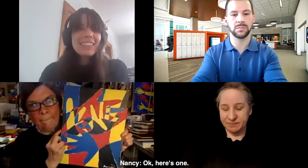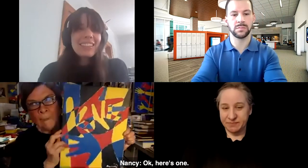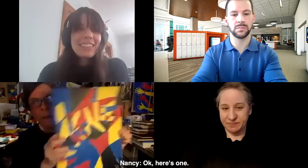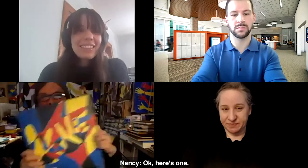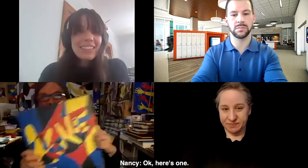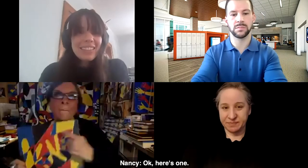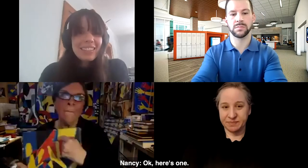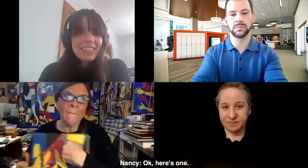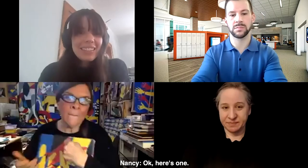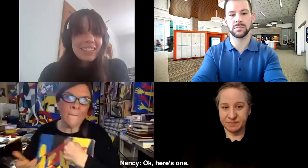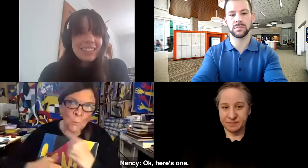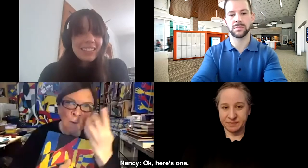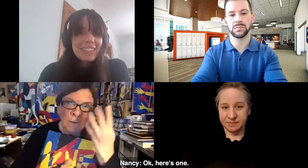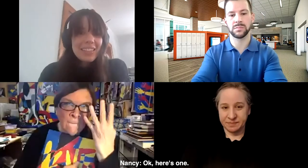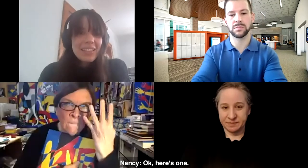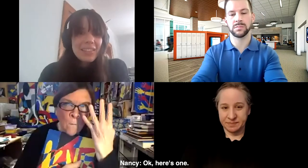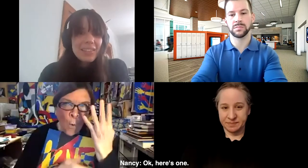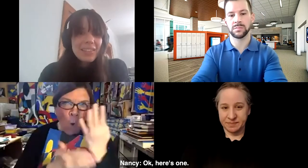one.